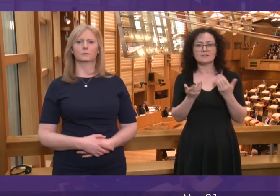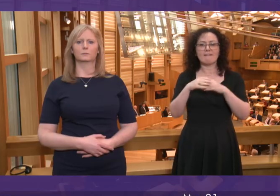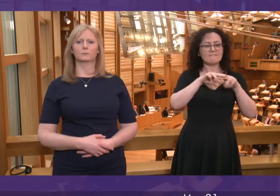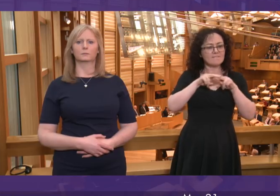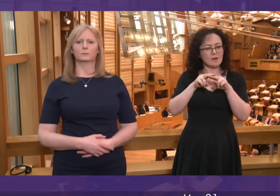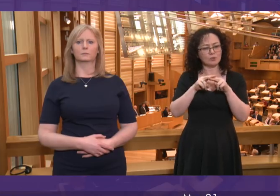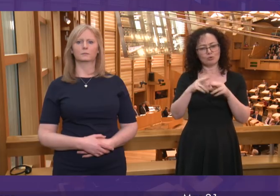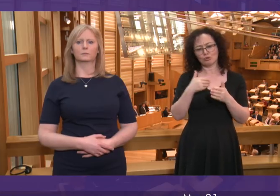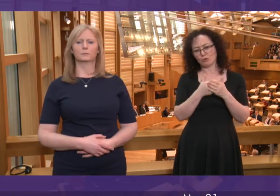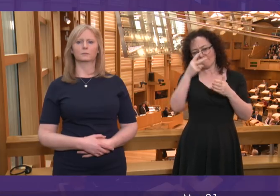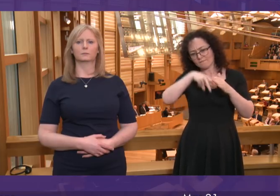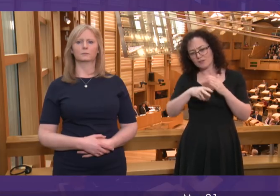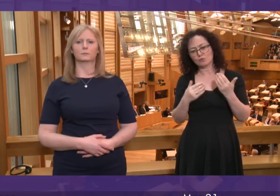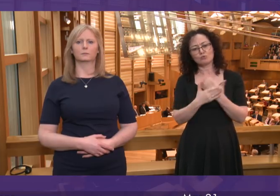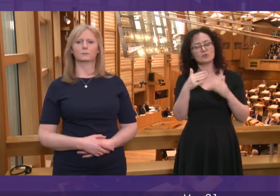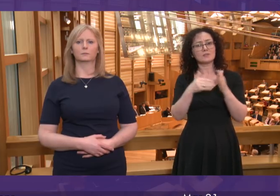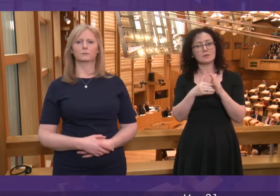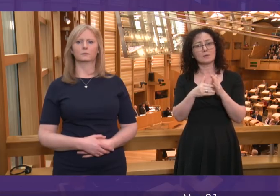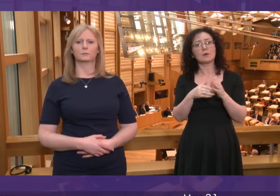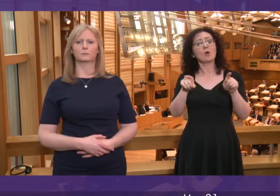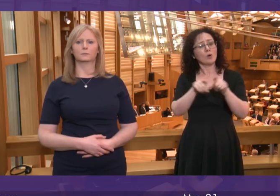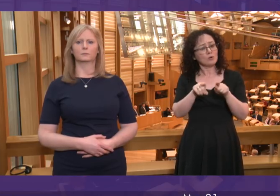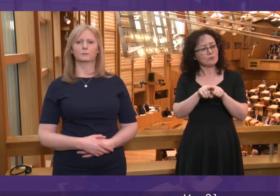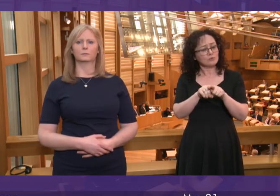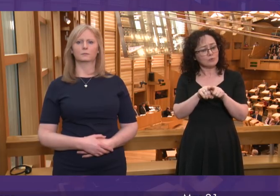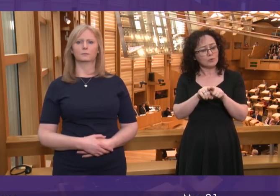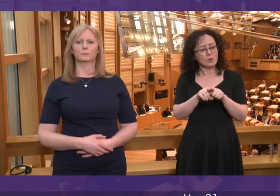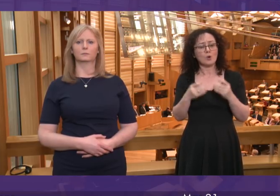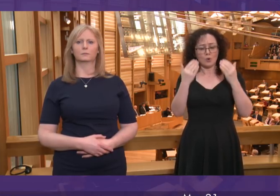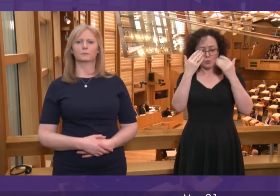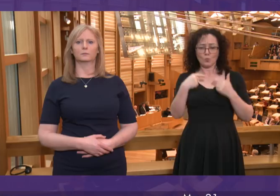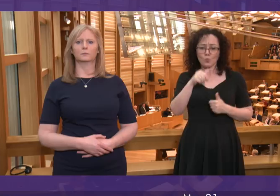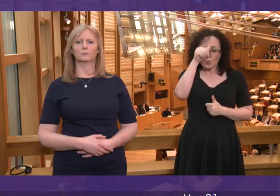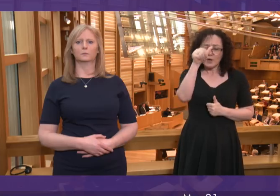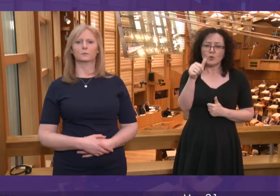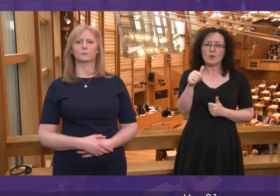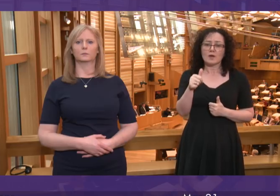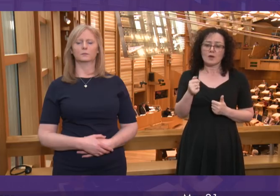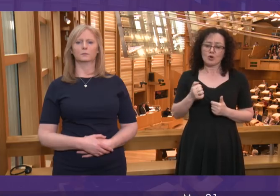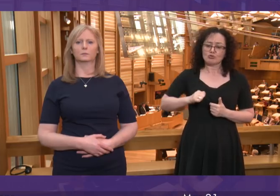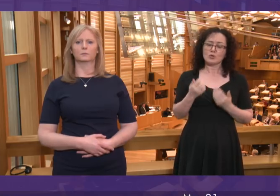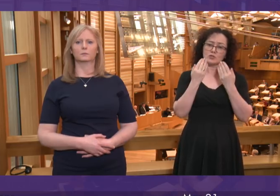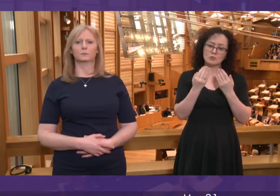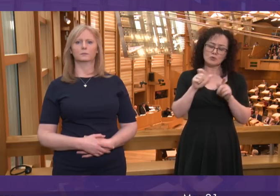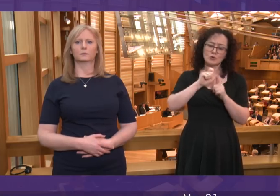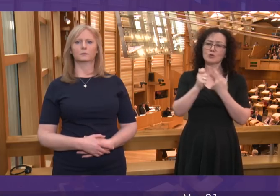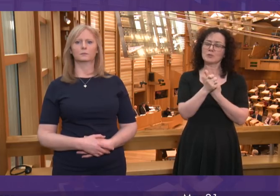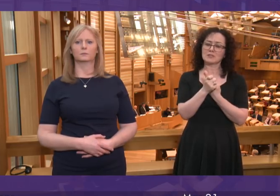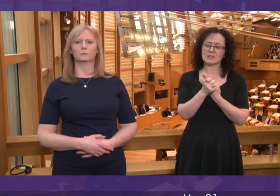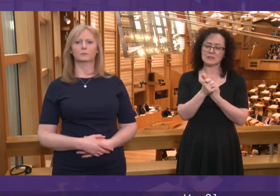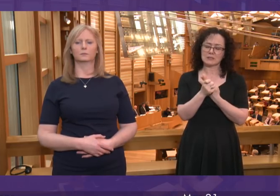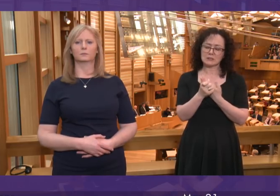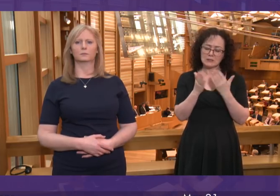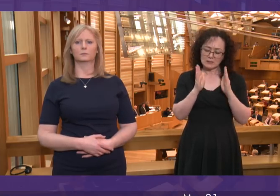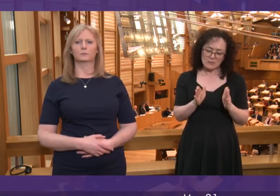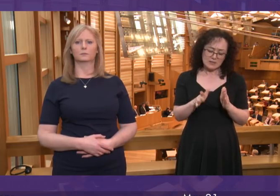affected. However, many in Scotland's Muslim community, events in the other side of the world must never have felt closer to home. As we